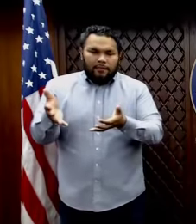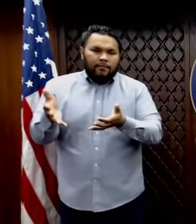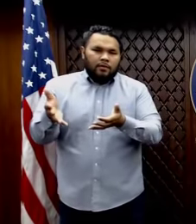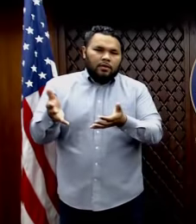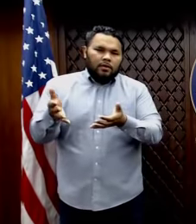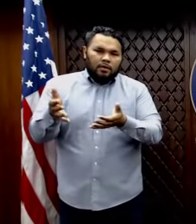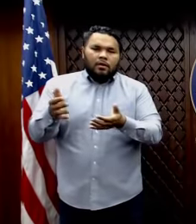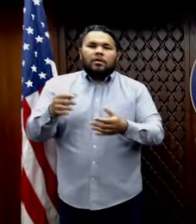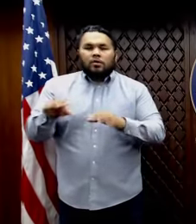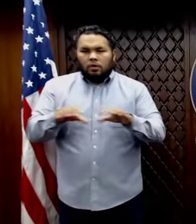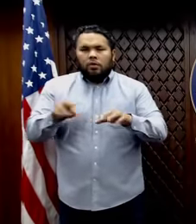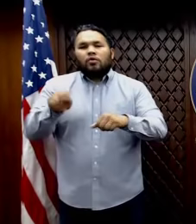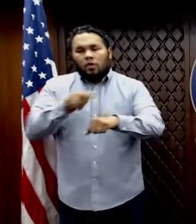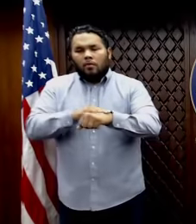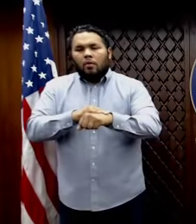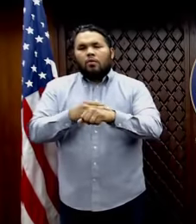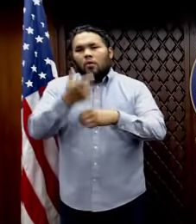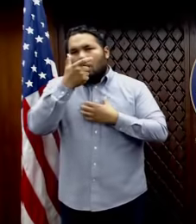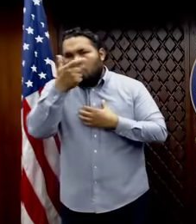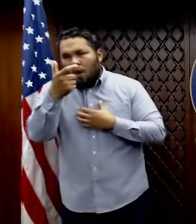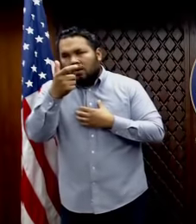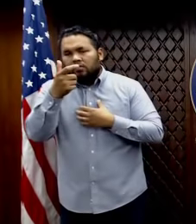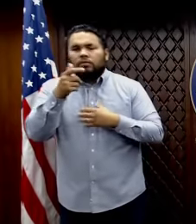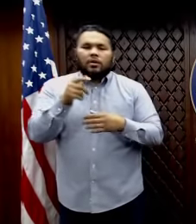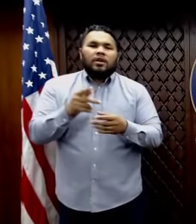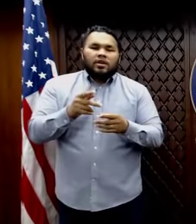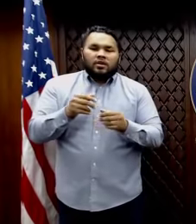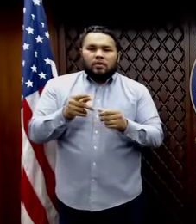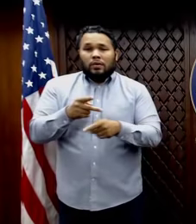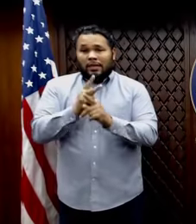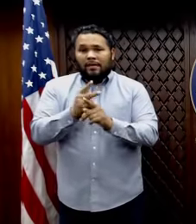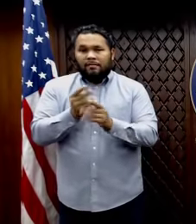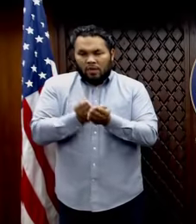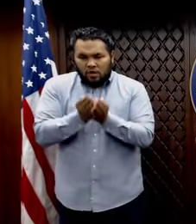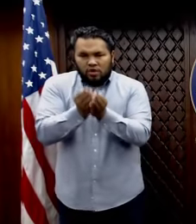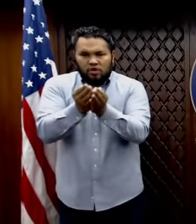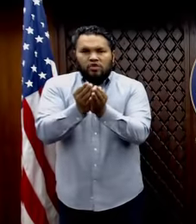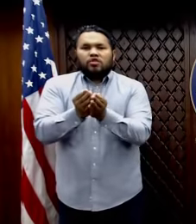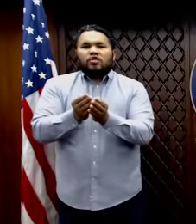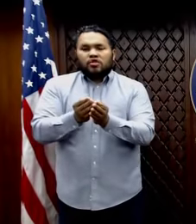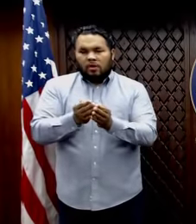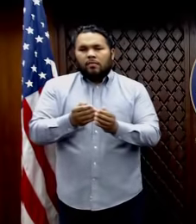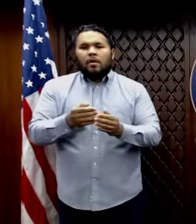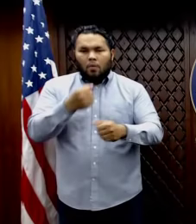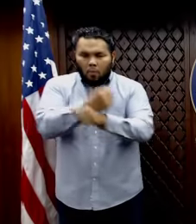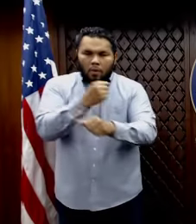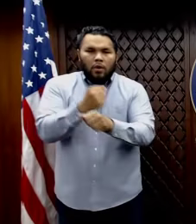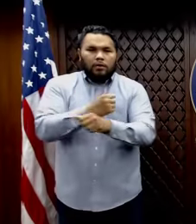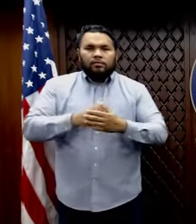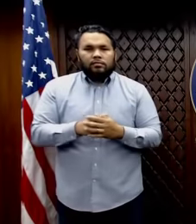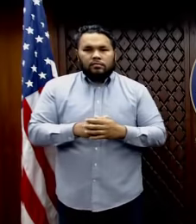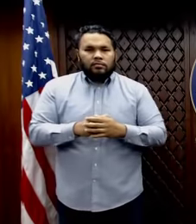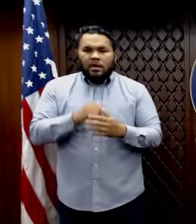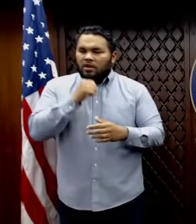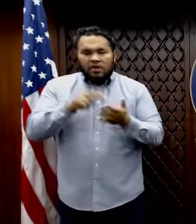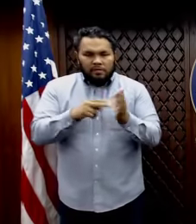normal watch standing duties to keep the ship running. That doesn't mean that all of those people will be brought out